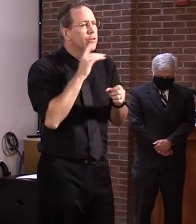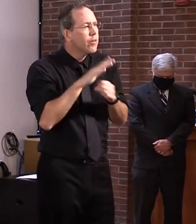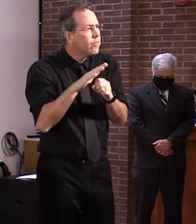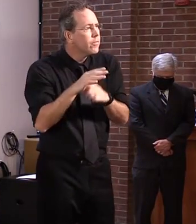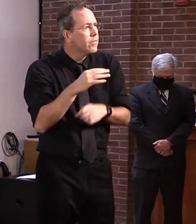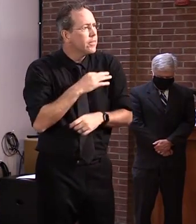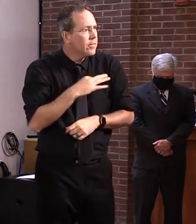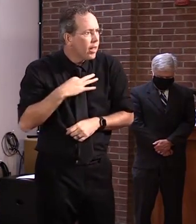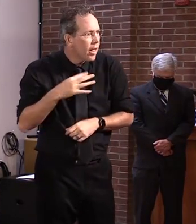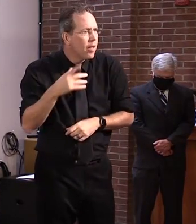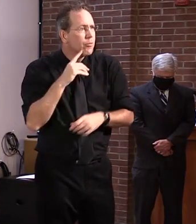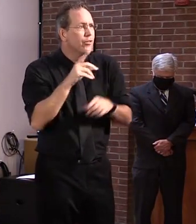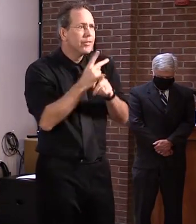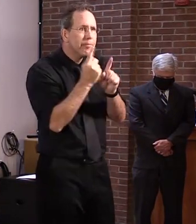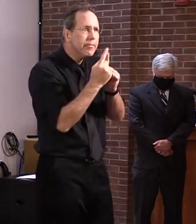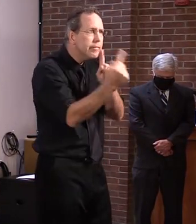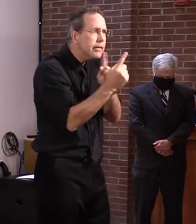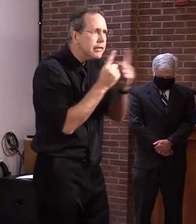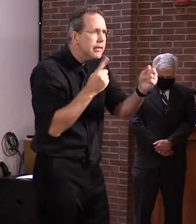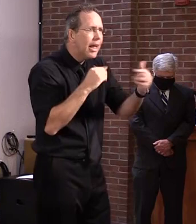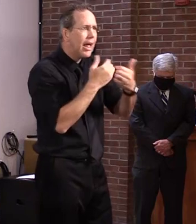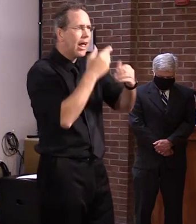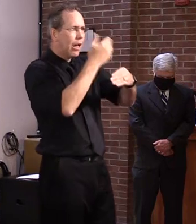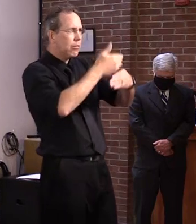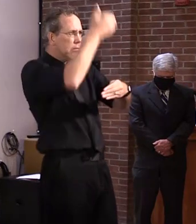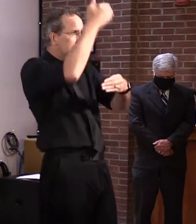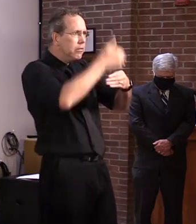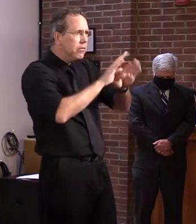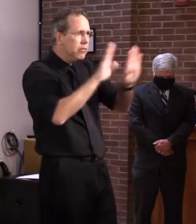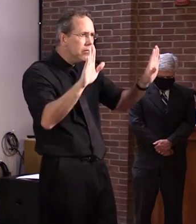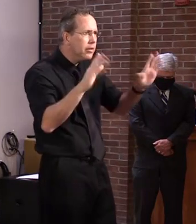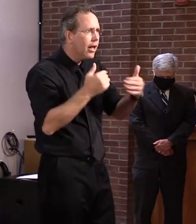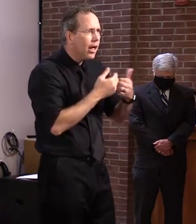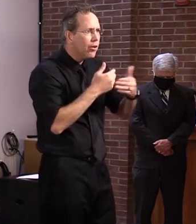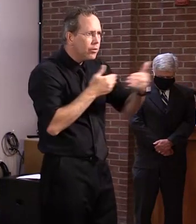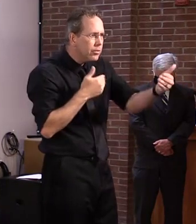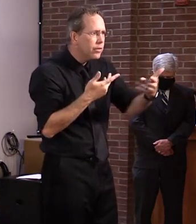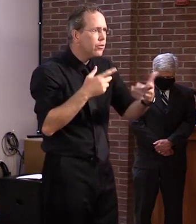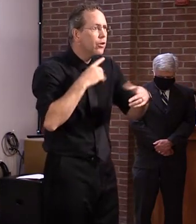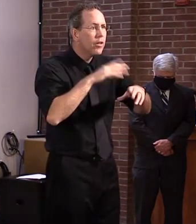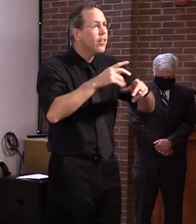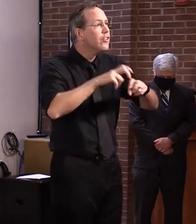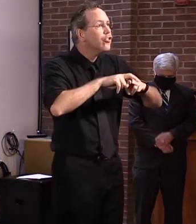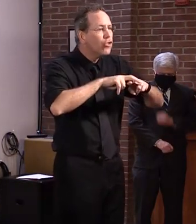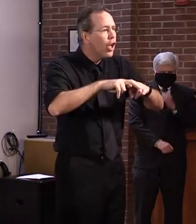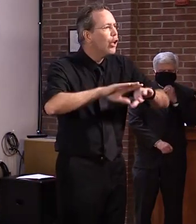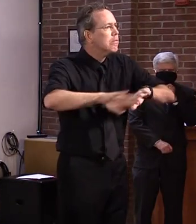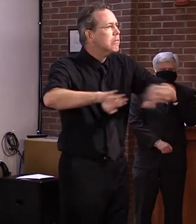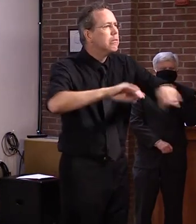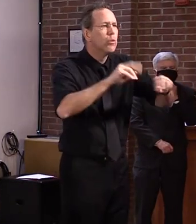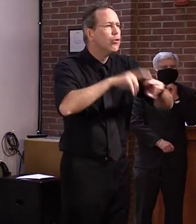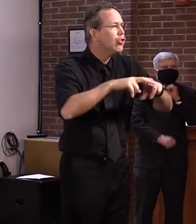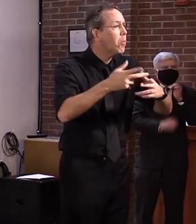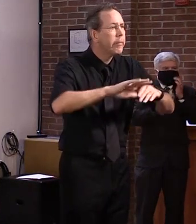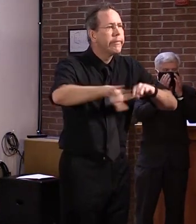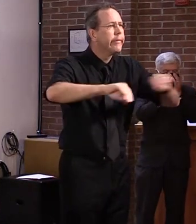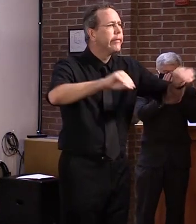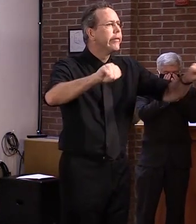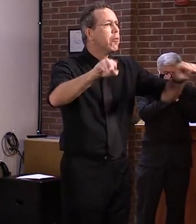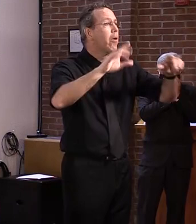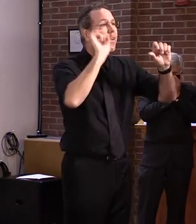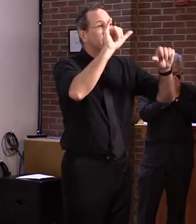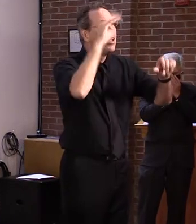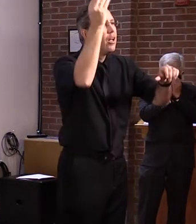distancing of six feet, um, for customers and, um, for our employees. And so all of this takes time.